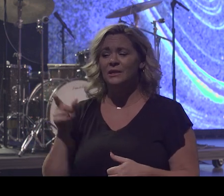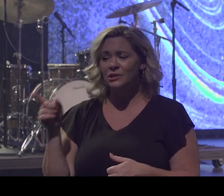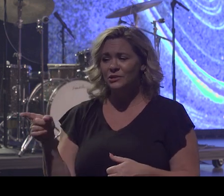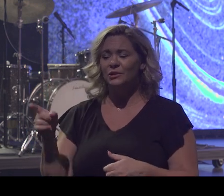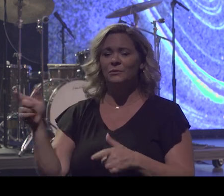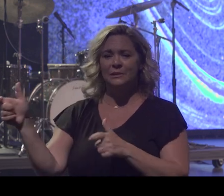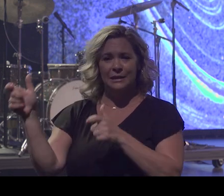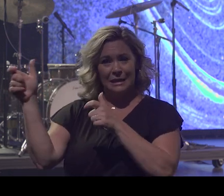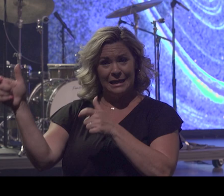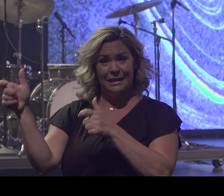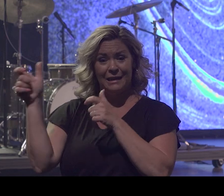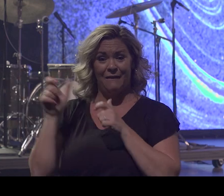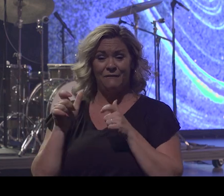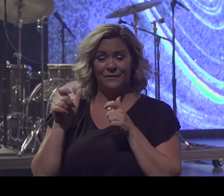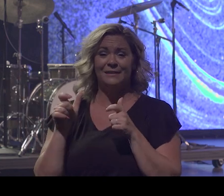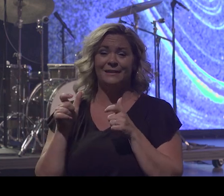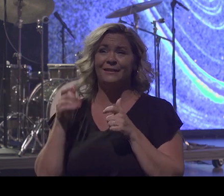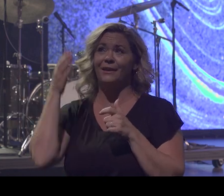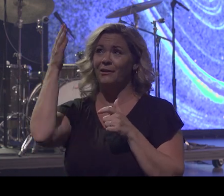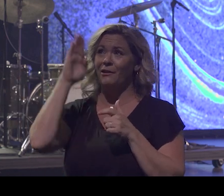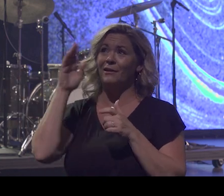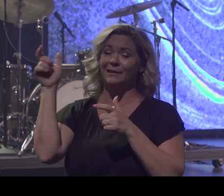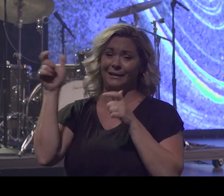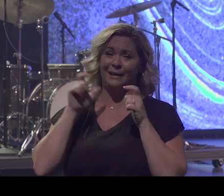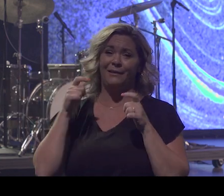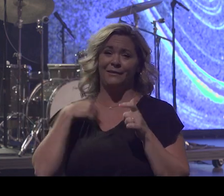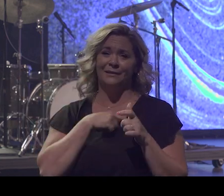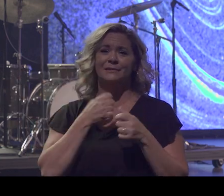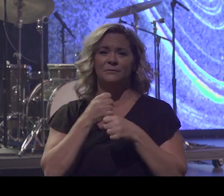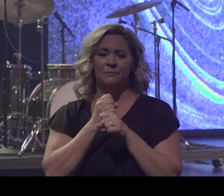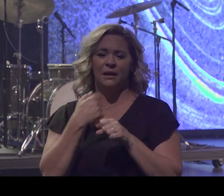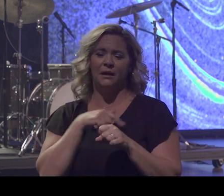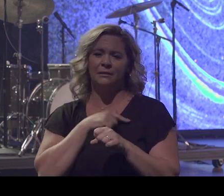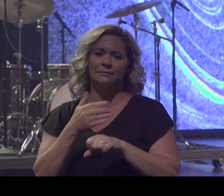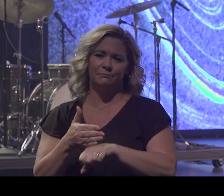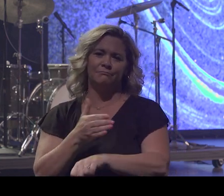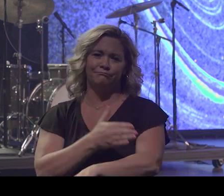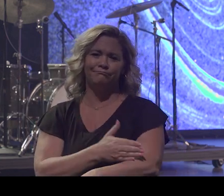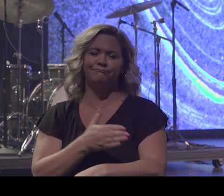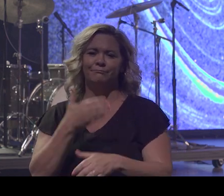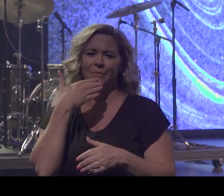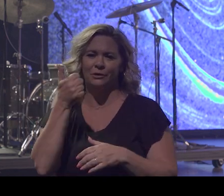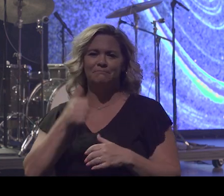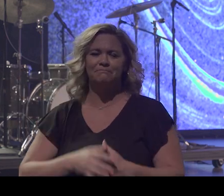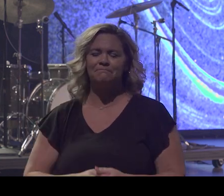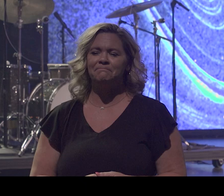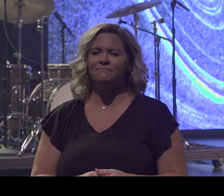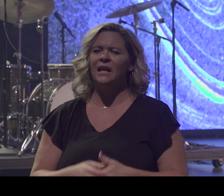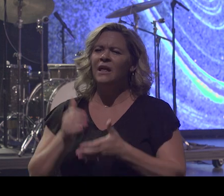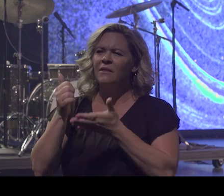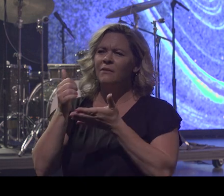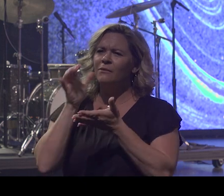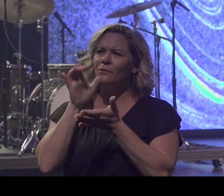that God gives to us to make us better. Because they help us see things that we don't see.